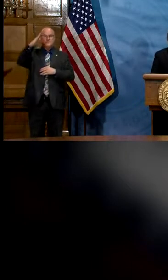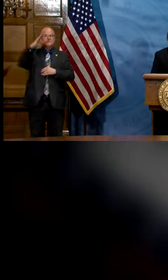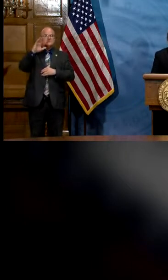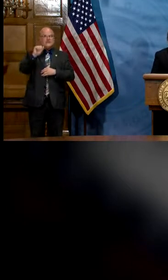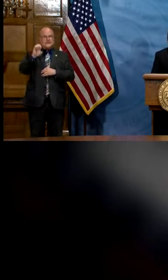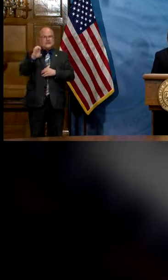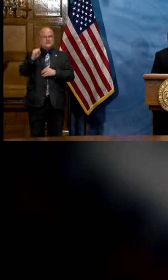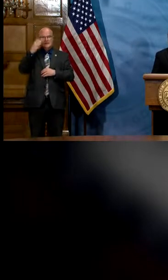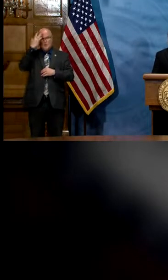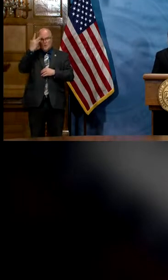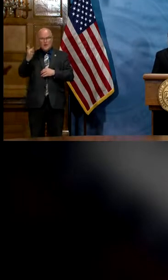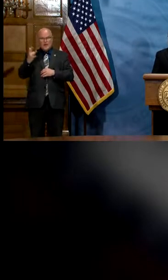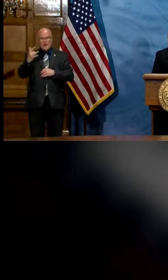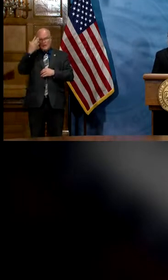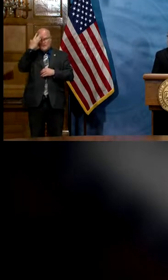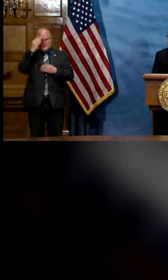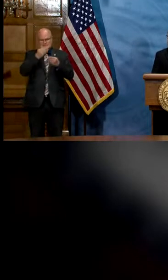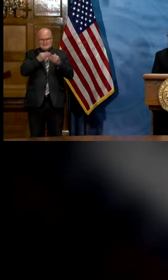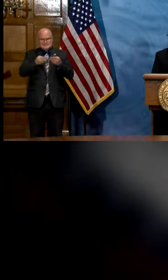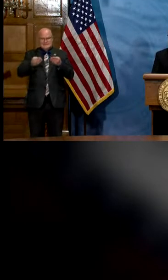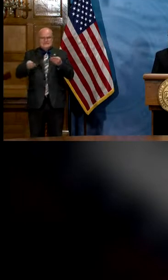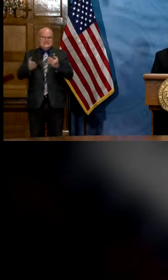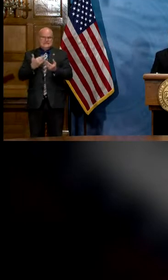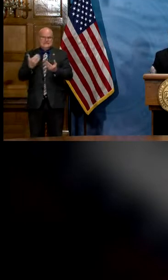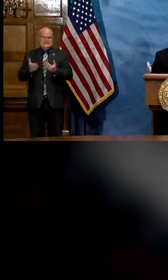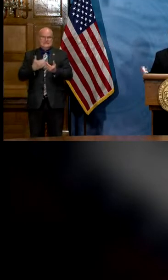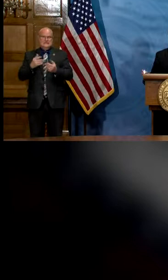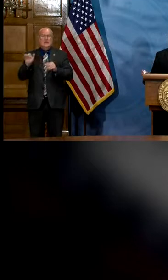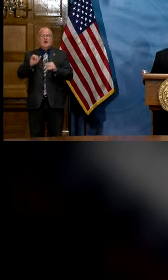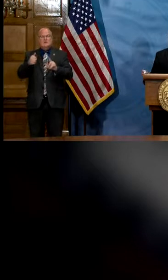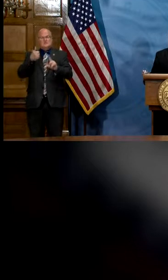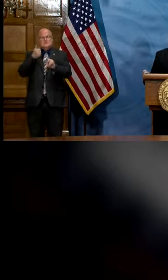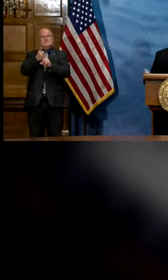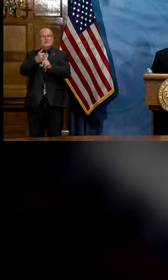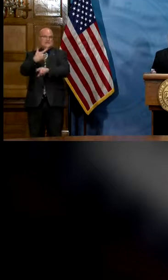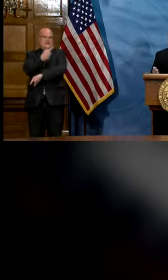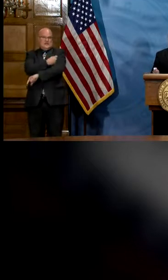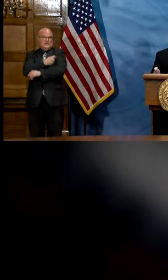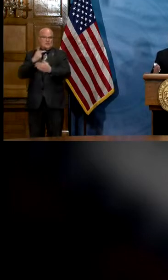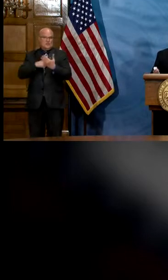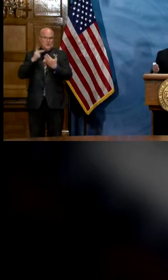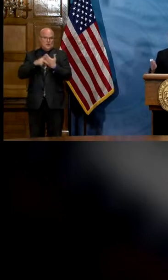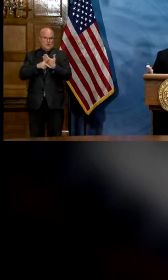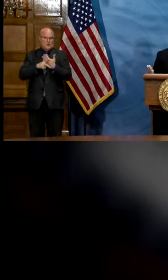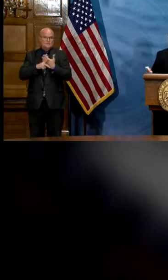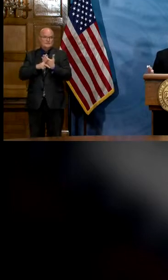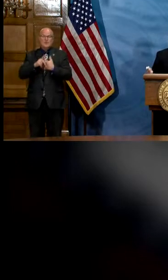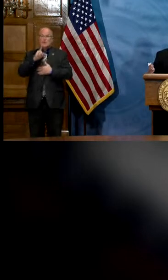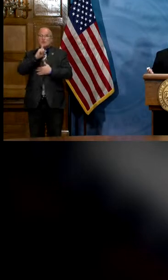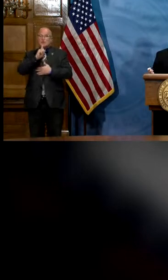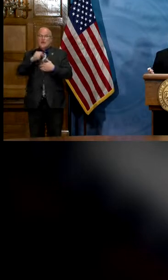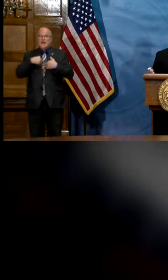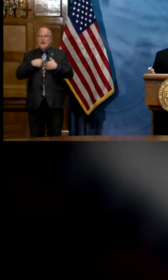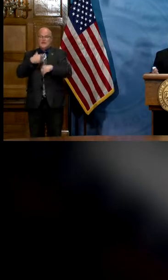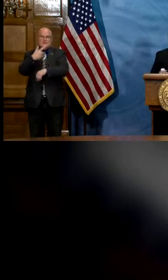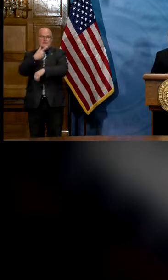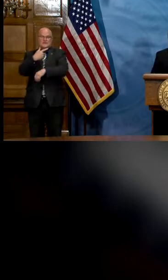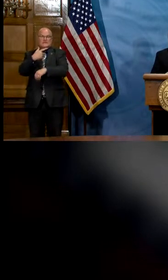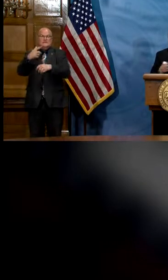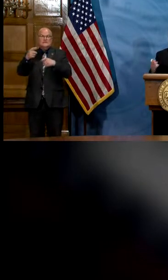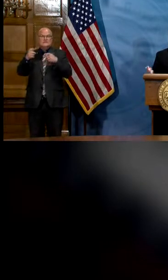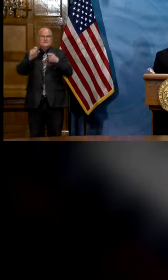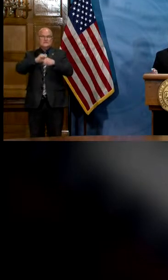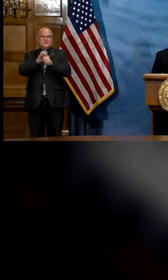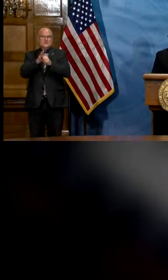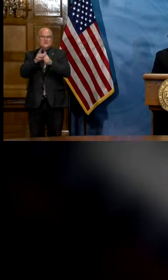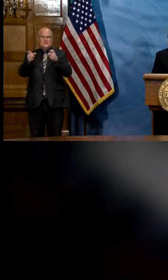cases because of the transmissibility it also impacts our vaccine program because in order to really bring the virus under control we're going to have to have